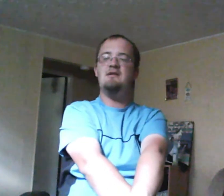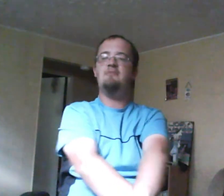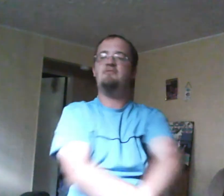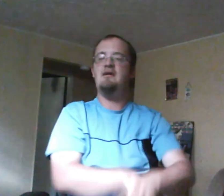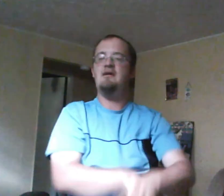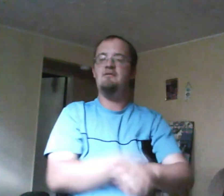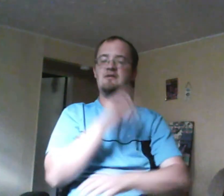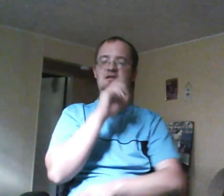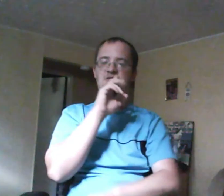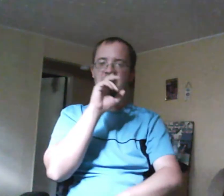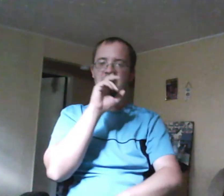doing these shows and all that.